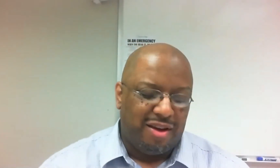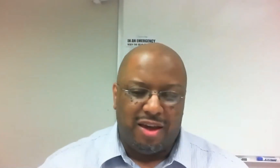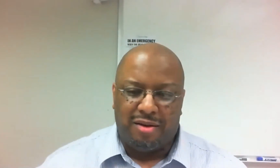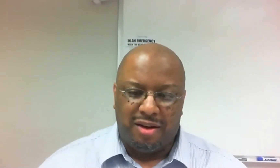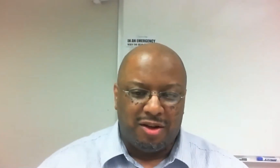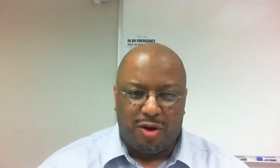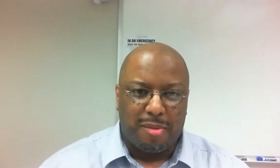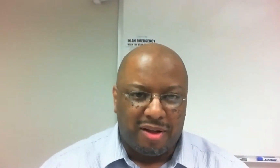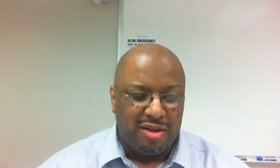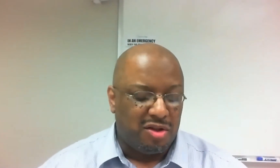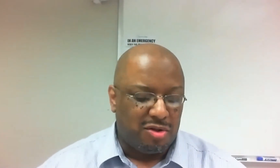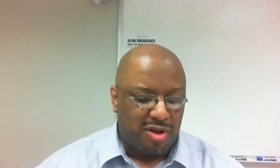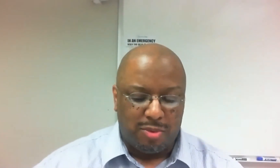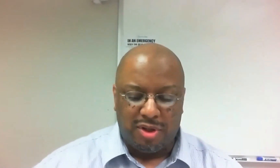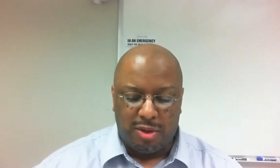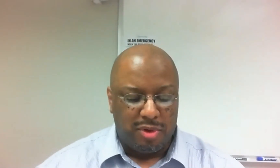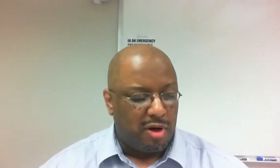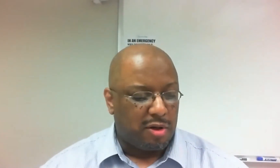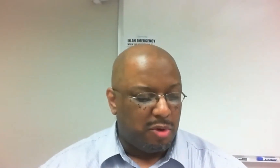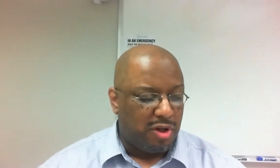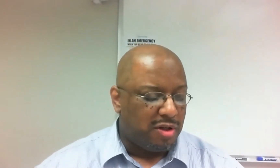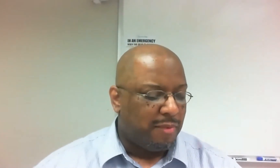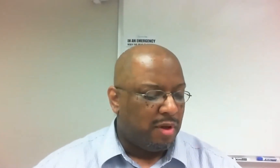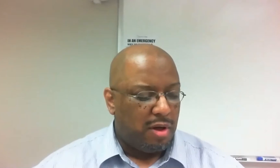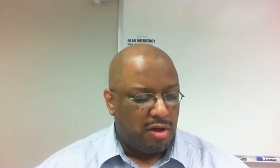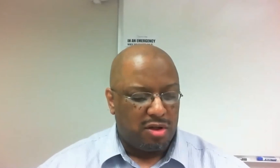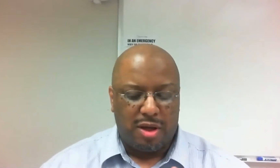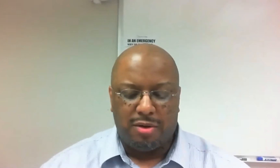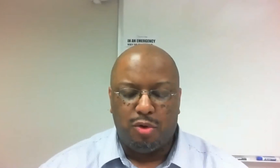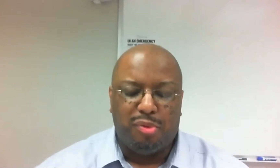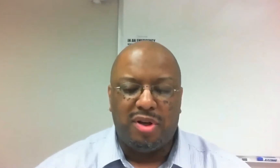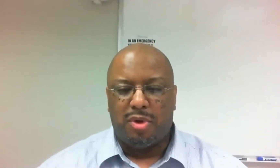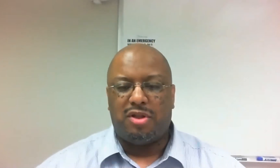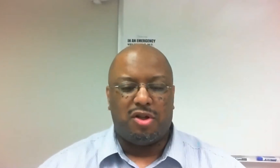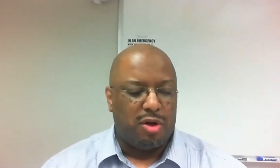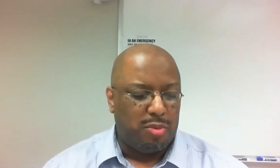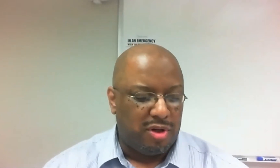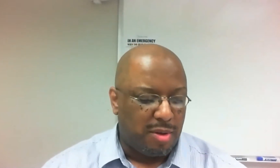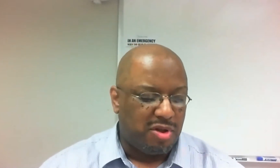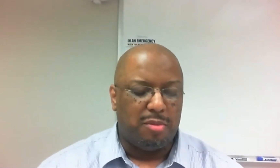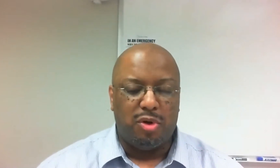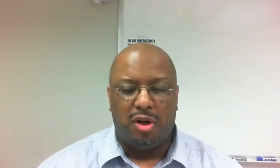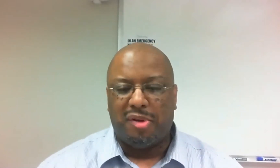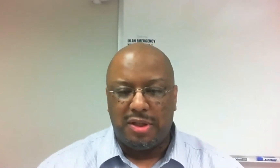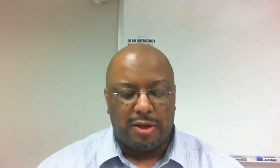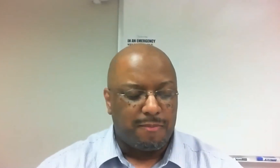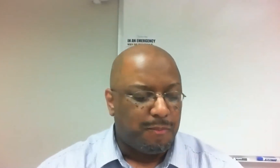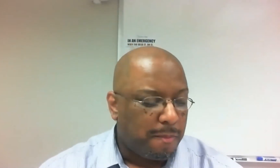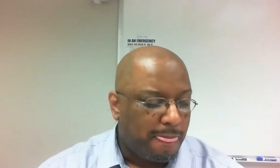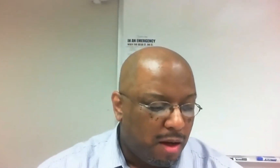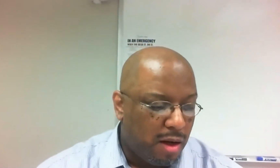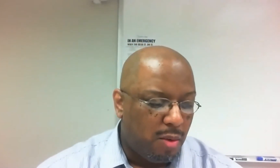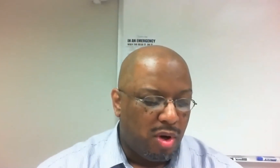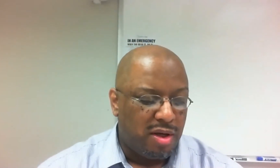getting to talk about these issues that we're dealing with in our communities. It's just kind of two points I want to touch on when it comes to community policing.